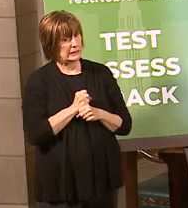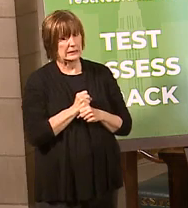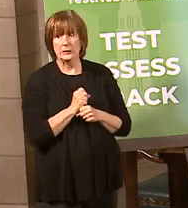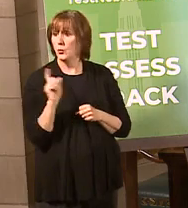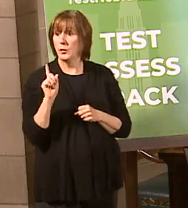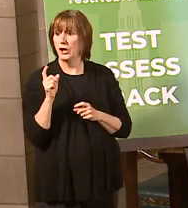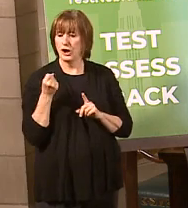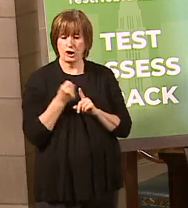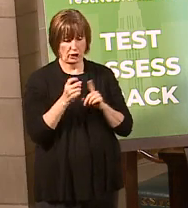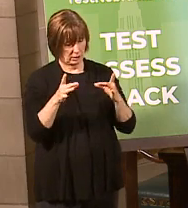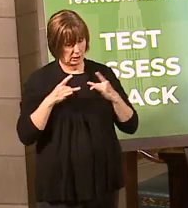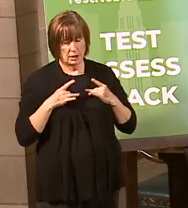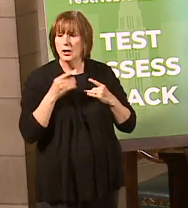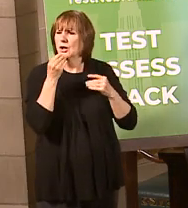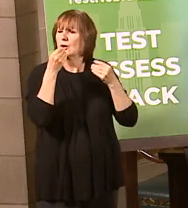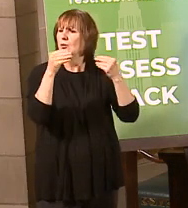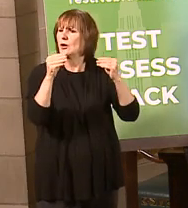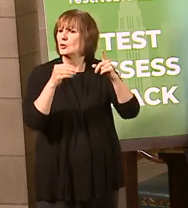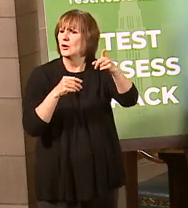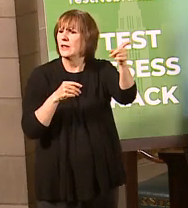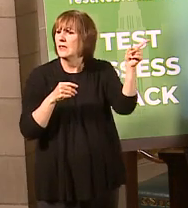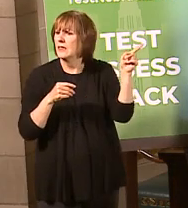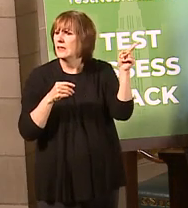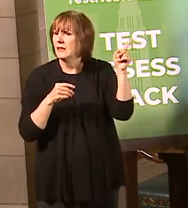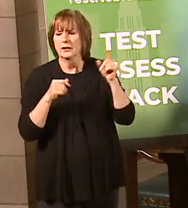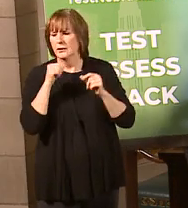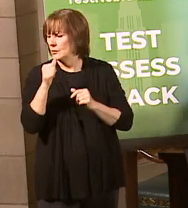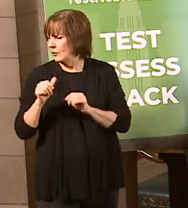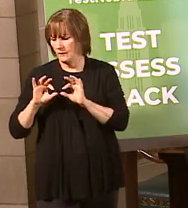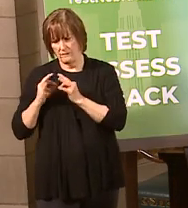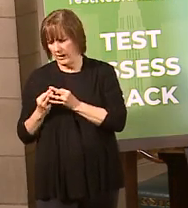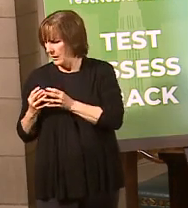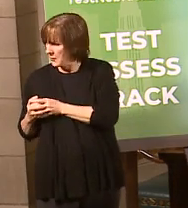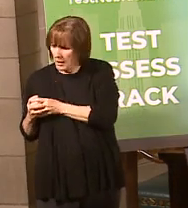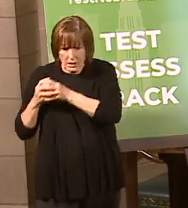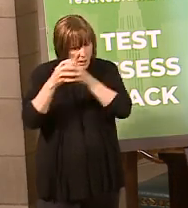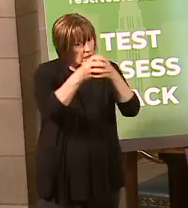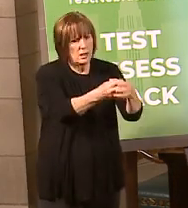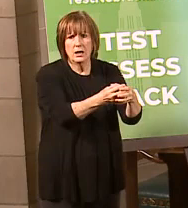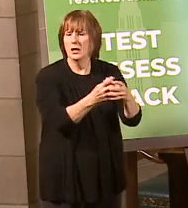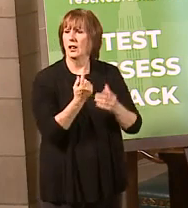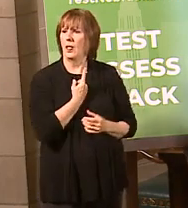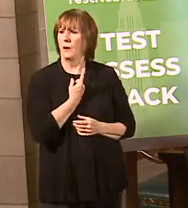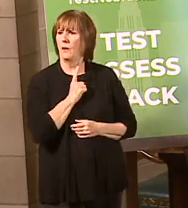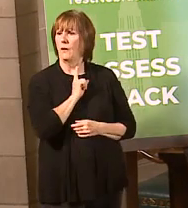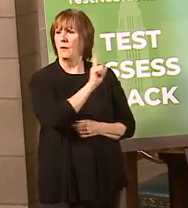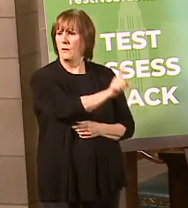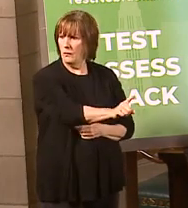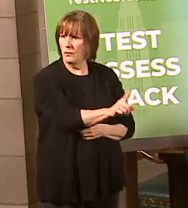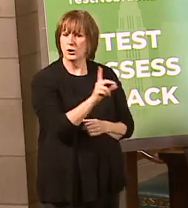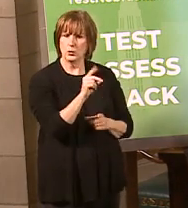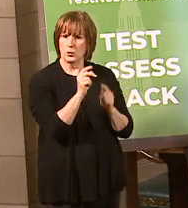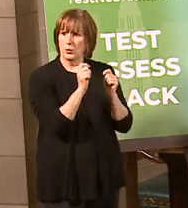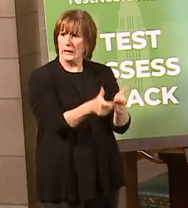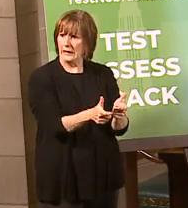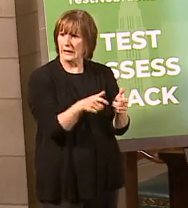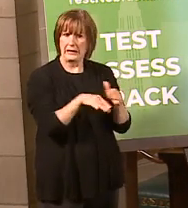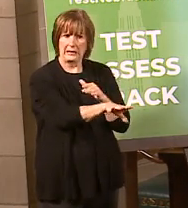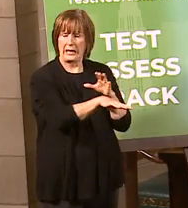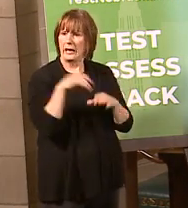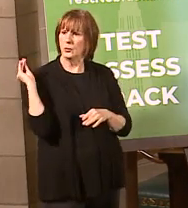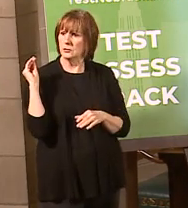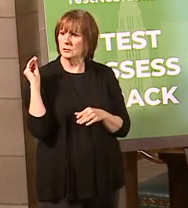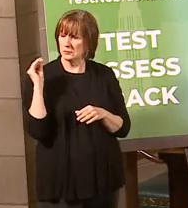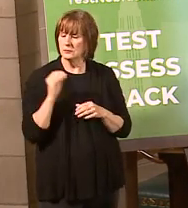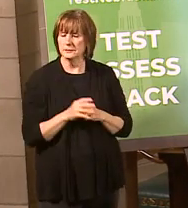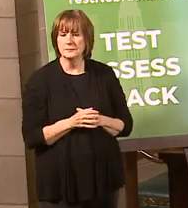grocery store. So, again, that's why we tell people, don't take the family shop once a week, you know, do it quickly and so forth. So, we want to, we want to make sure that we're